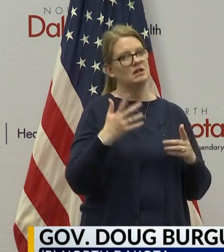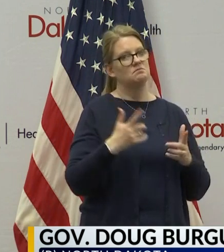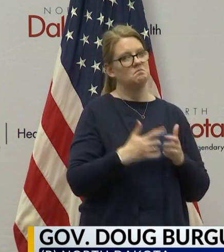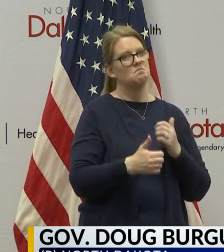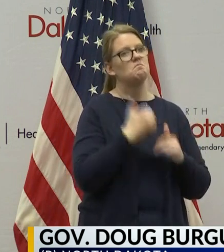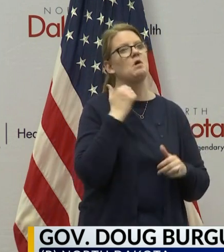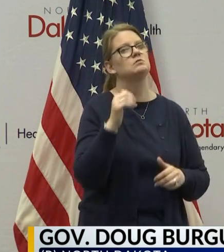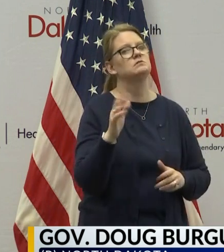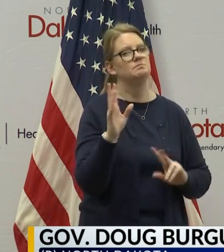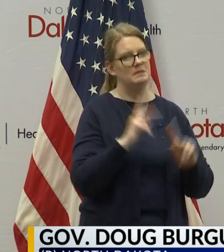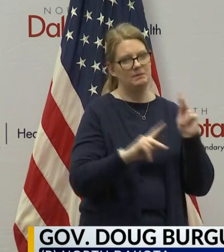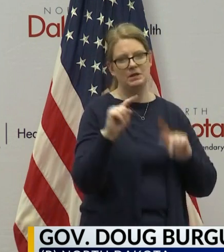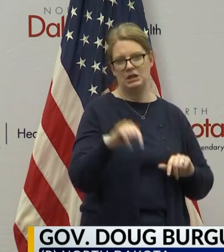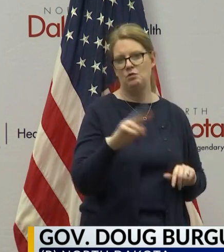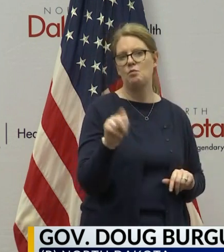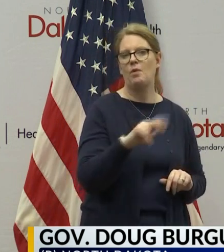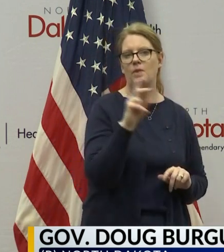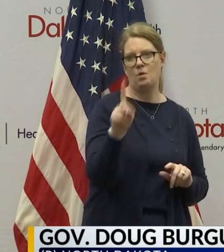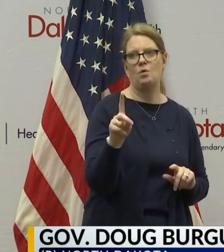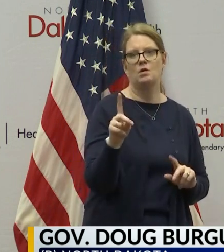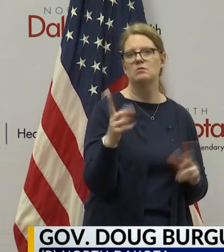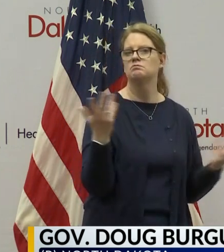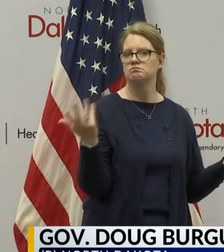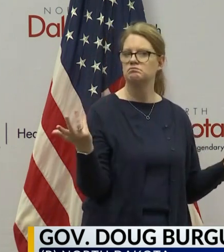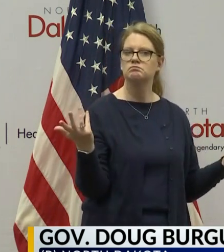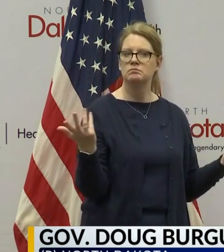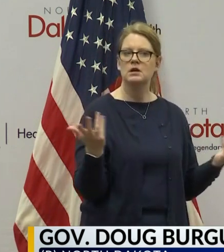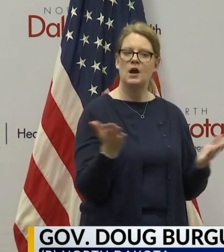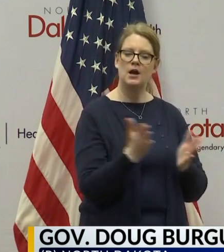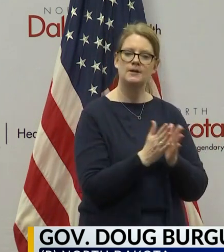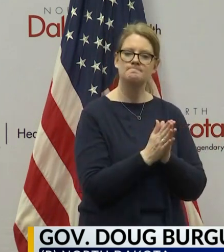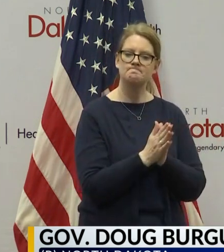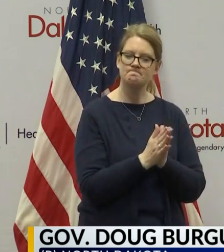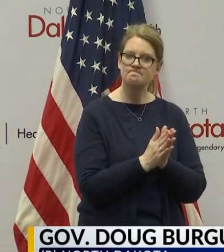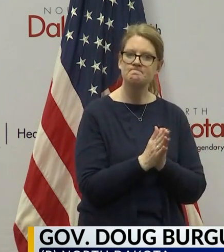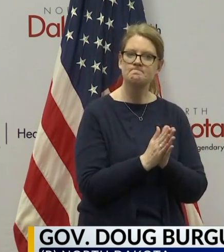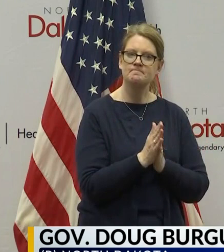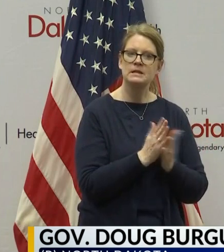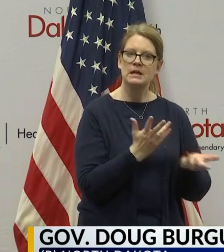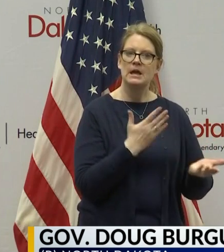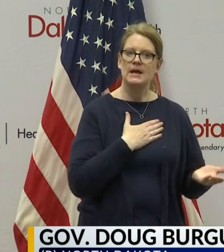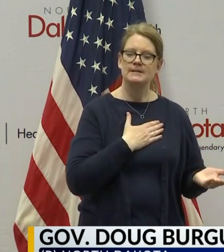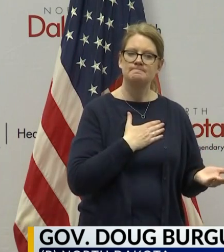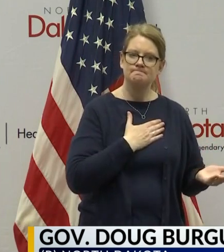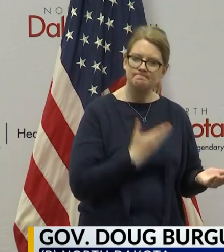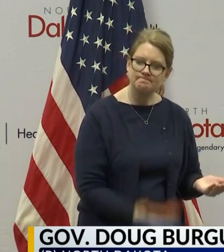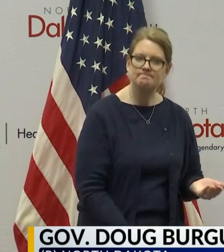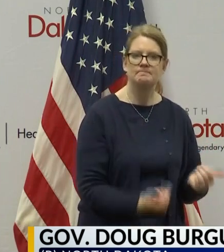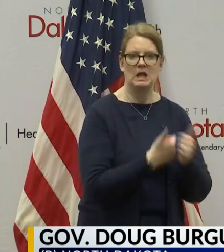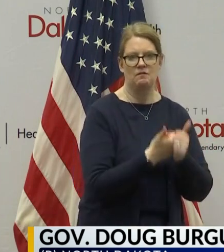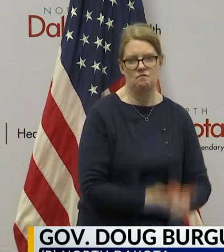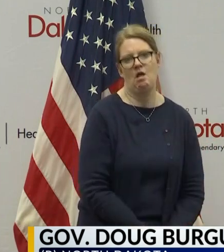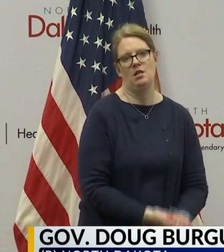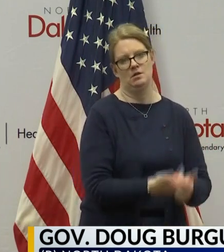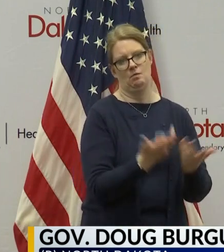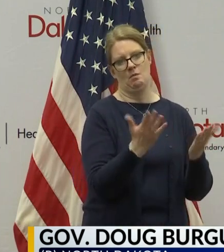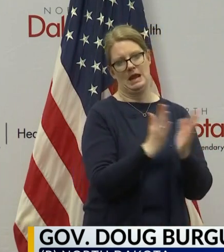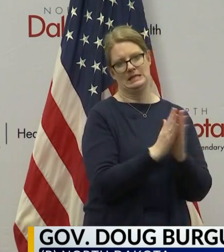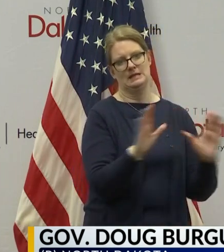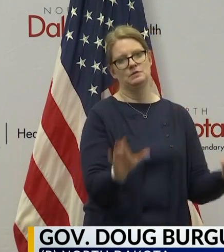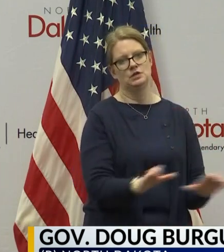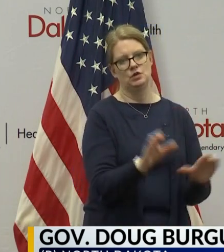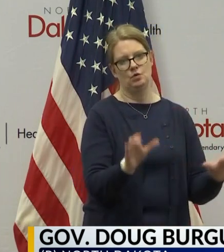Dakotans are ably and earnestly and with care in their hearts complying with what we're asking.